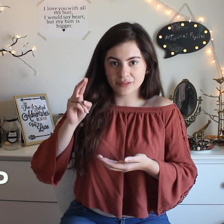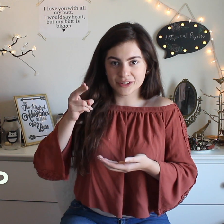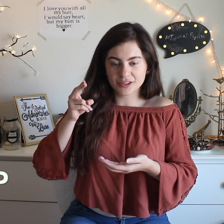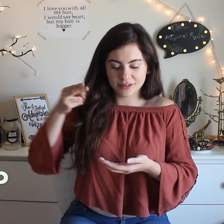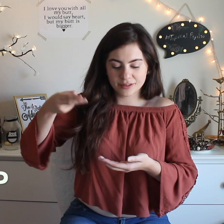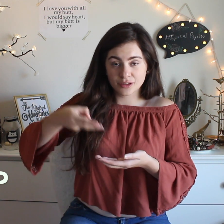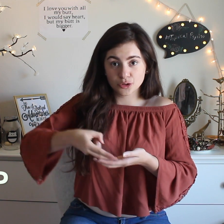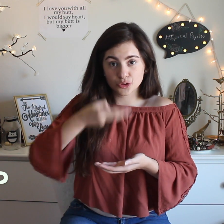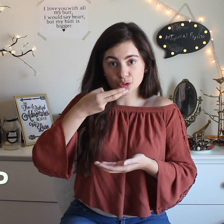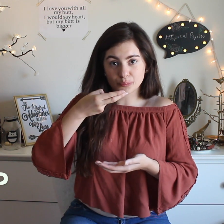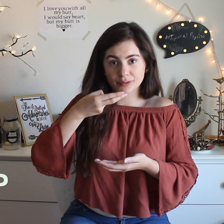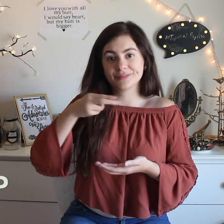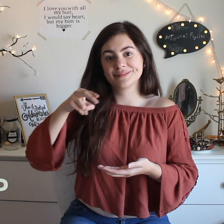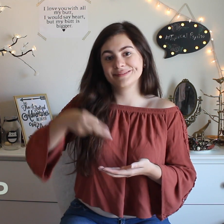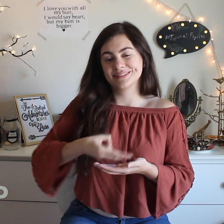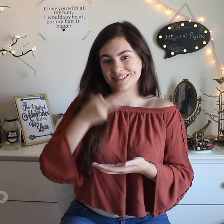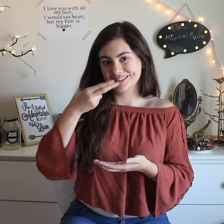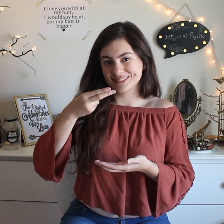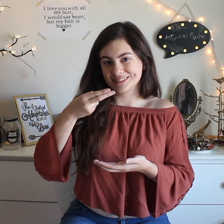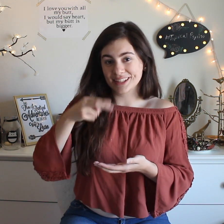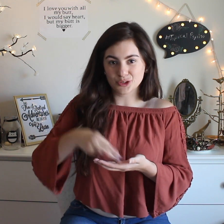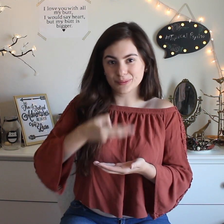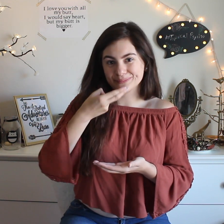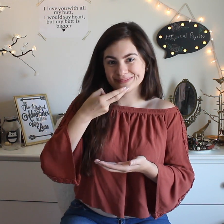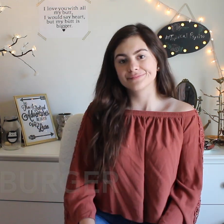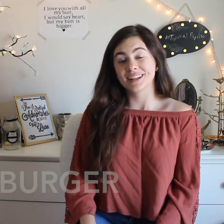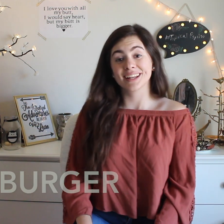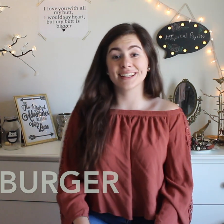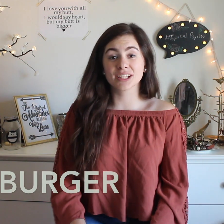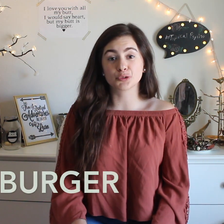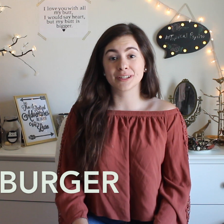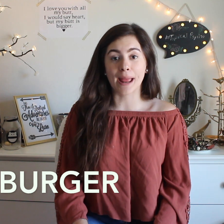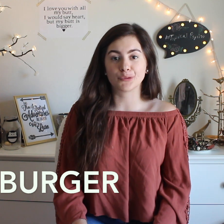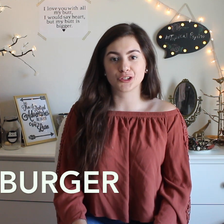fingers soup soup next word hamburger